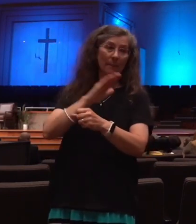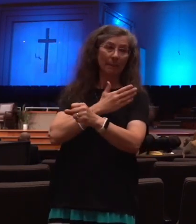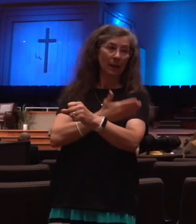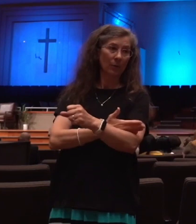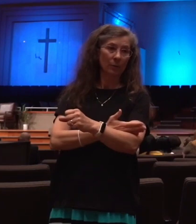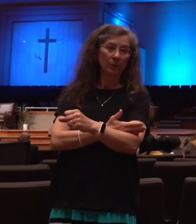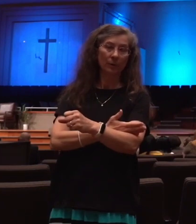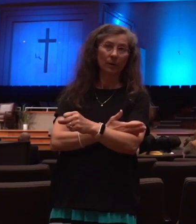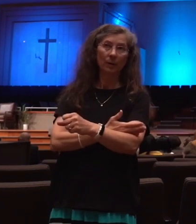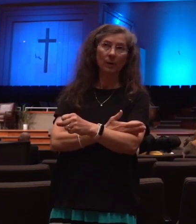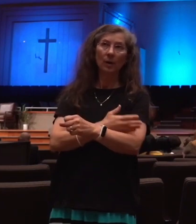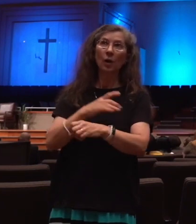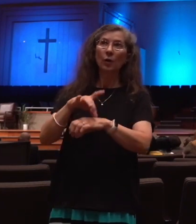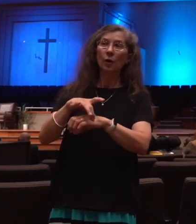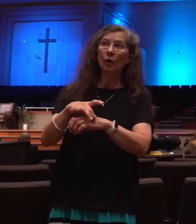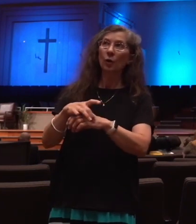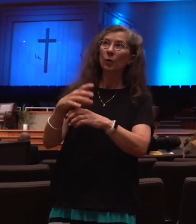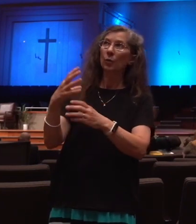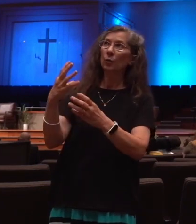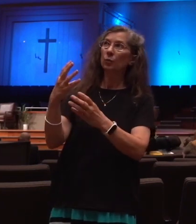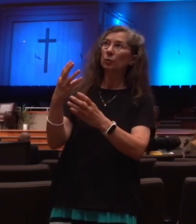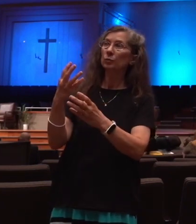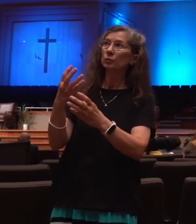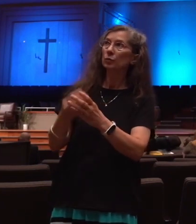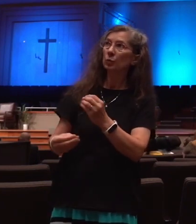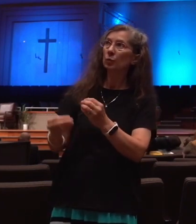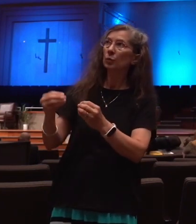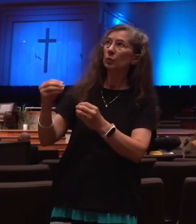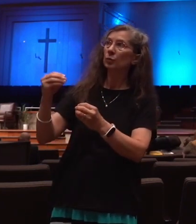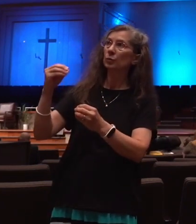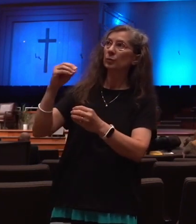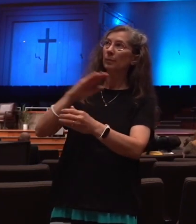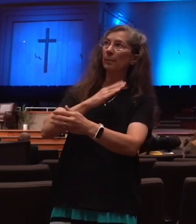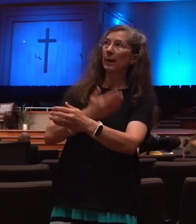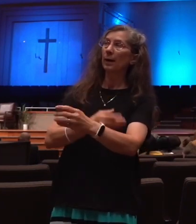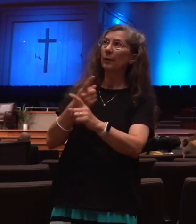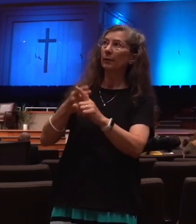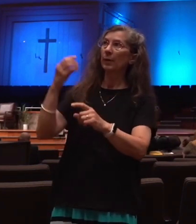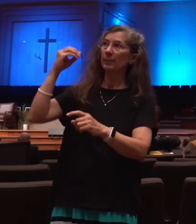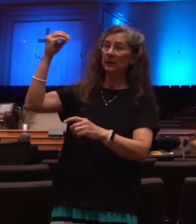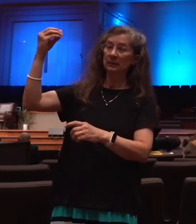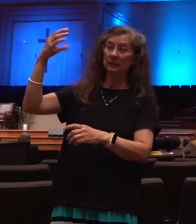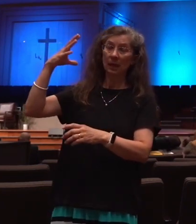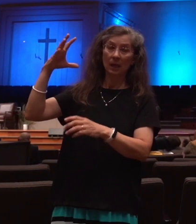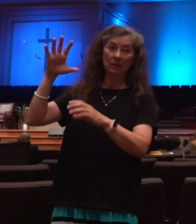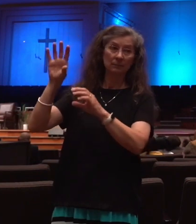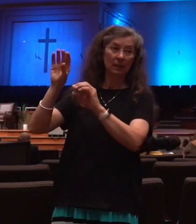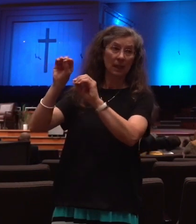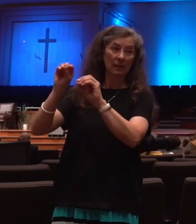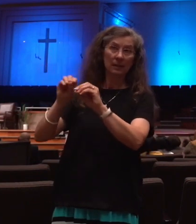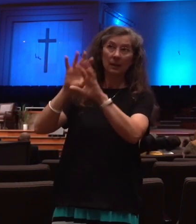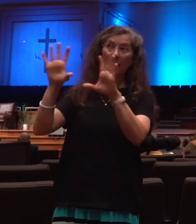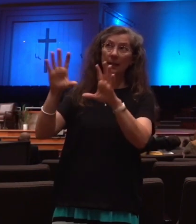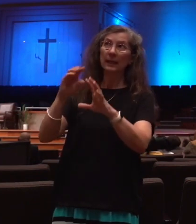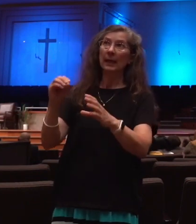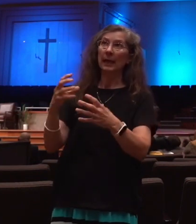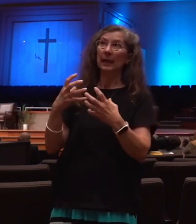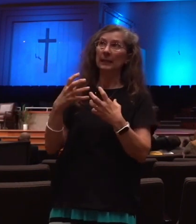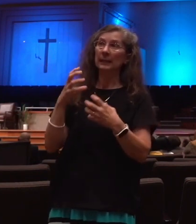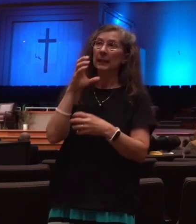earth will lose one-third of the sun's power of light and heat. That's Revelation 8, 12. Doesn't indicate for